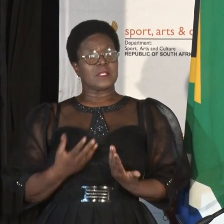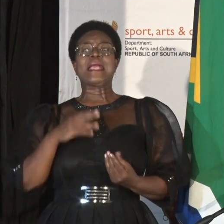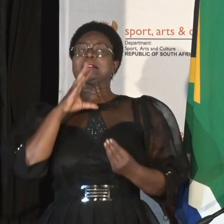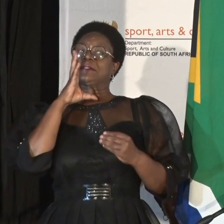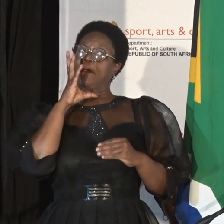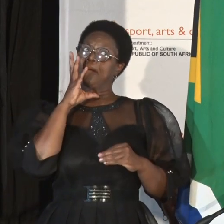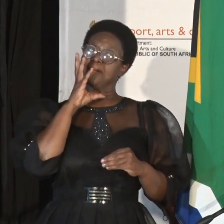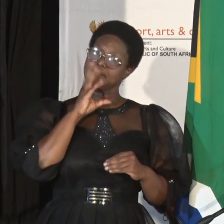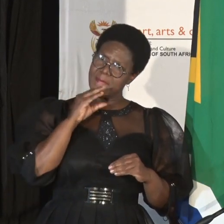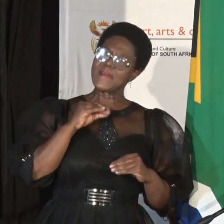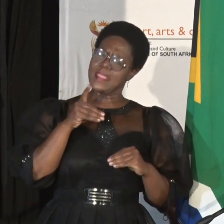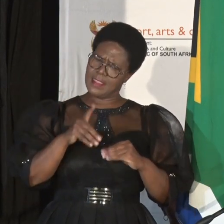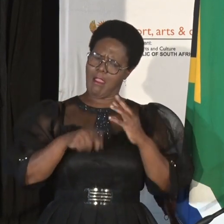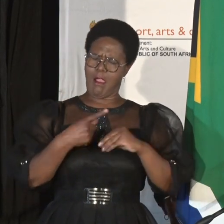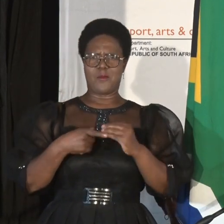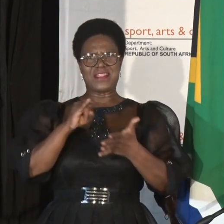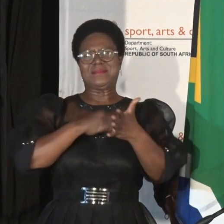missteps we committed along the way.